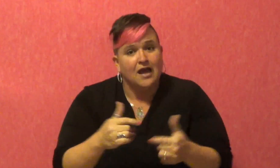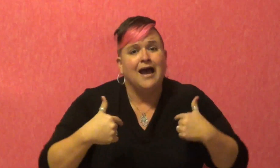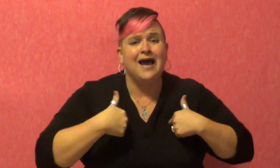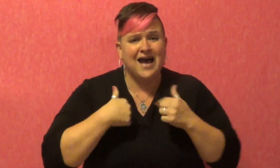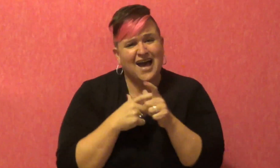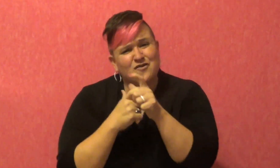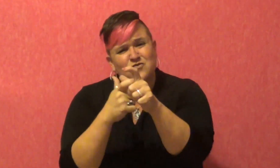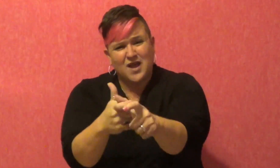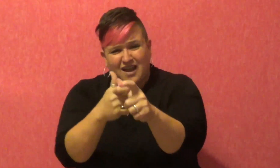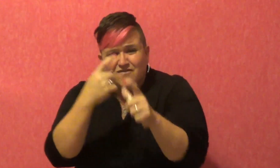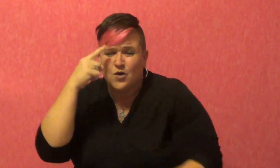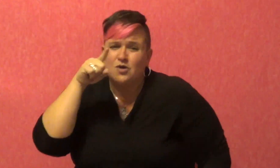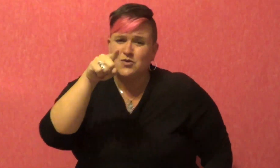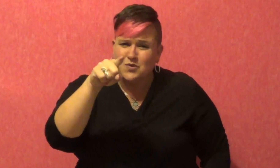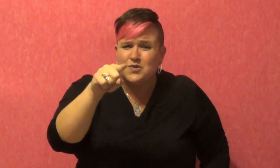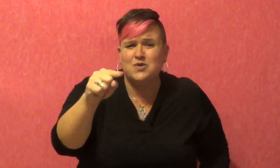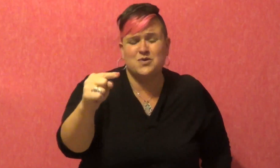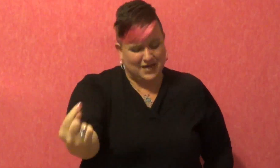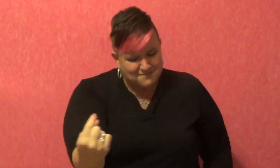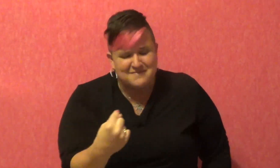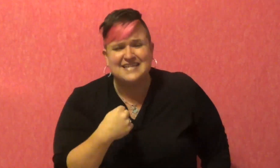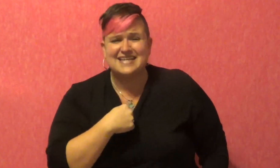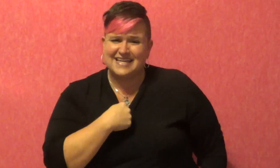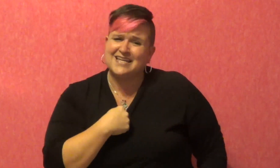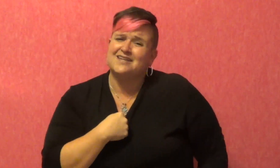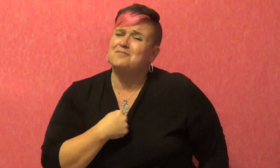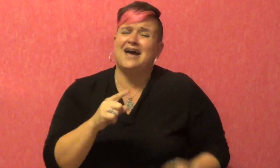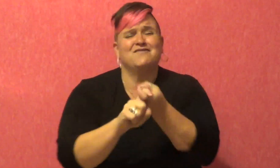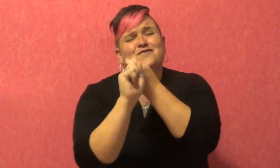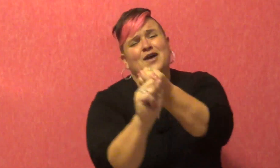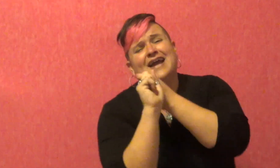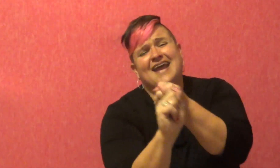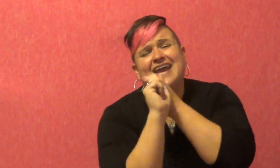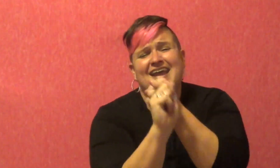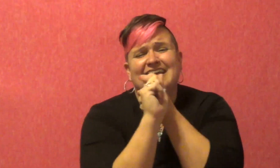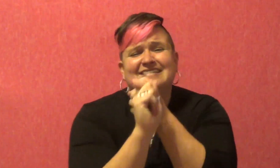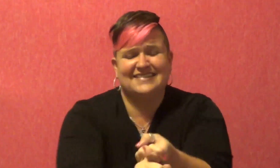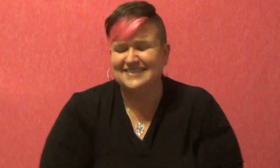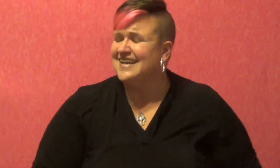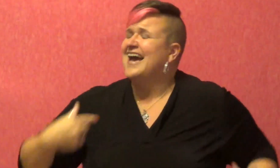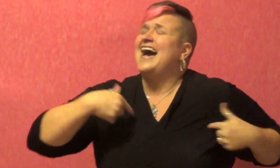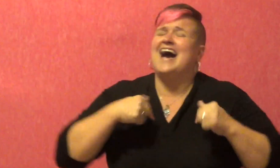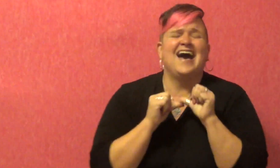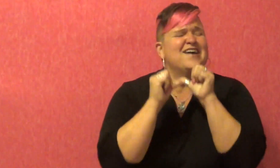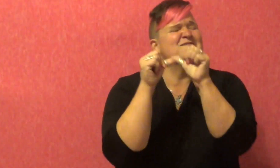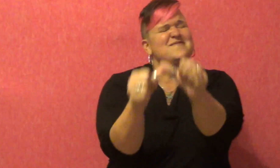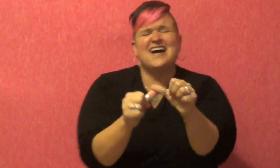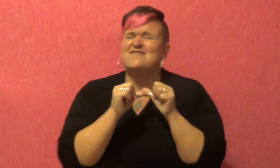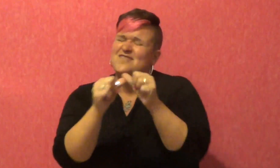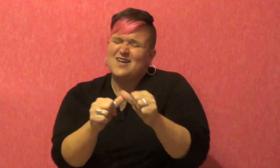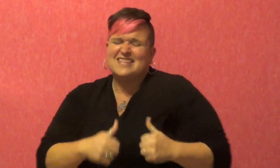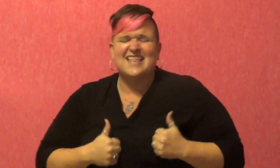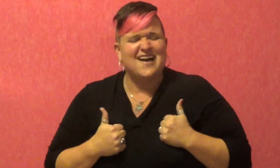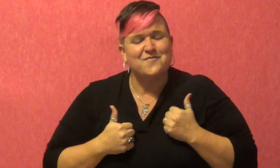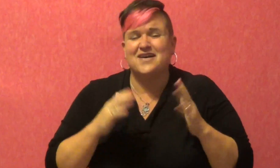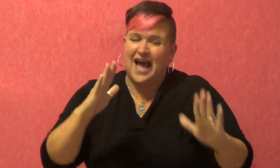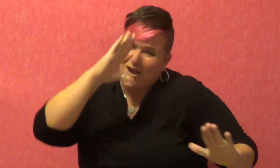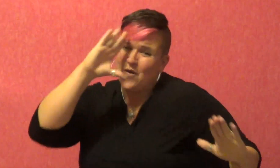I run for you and me, my friend I run for hope,